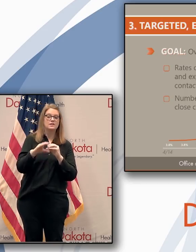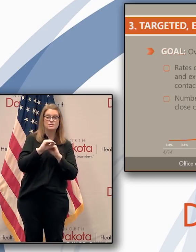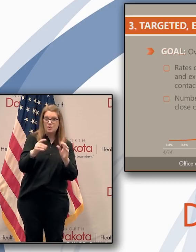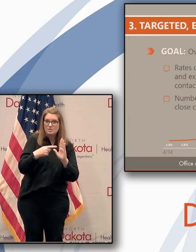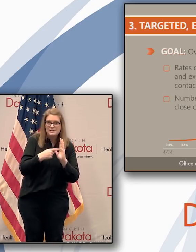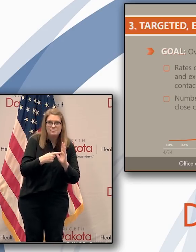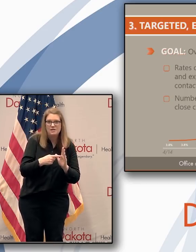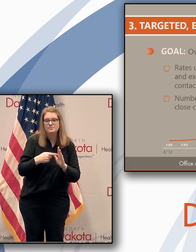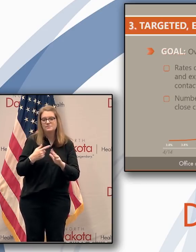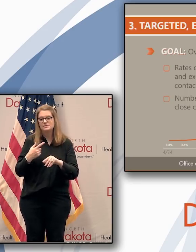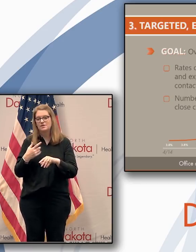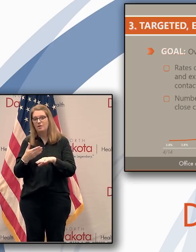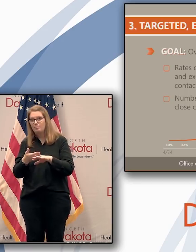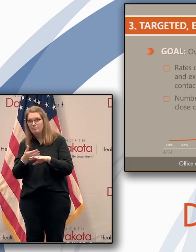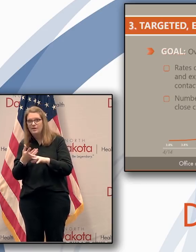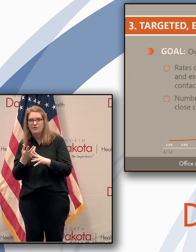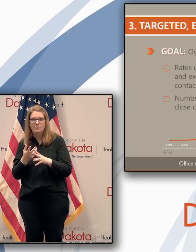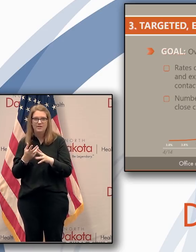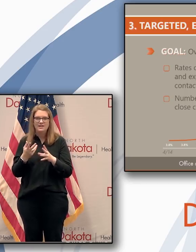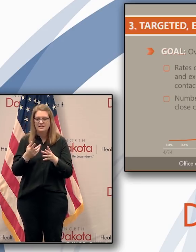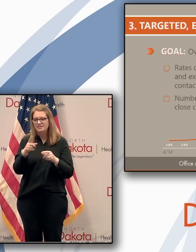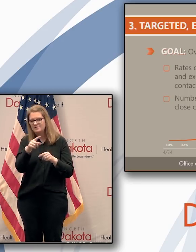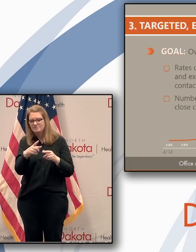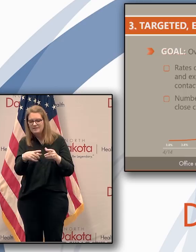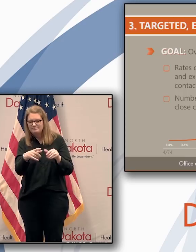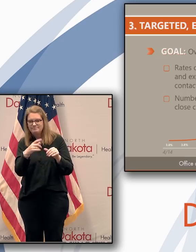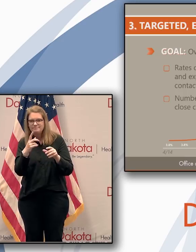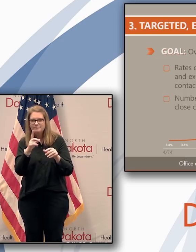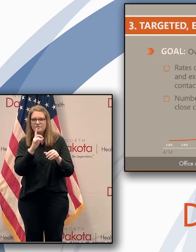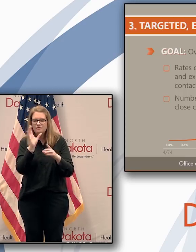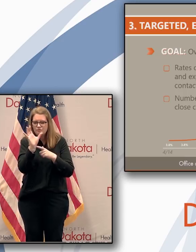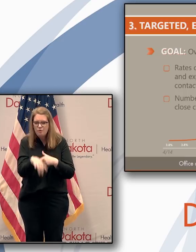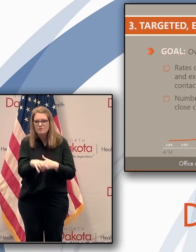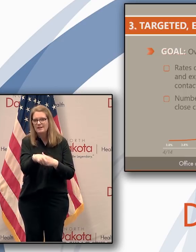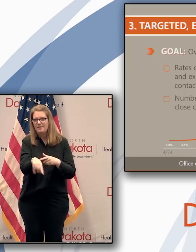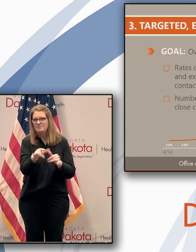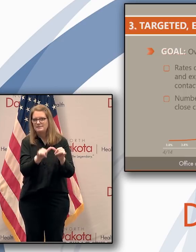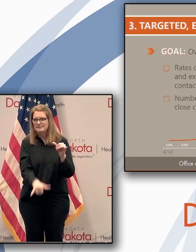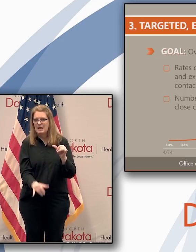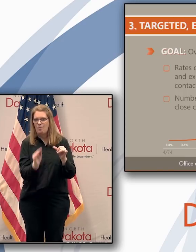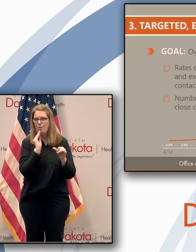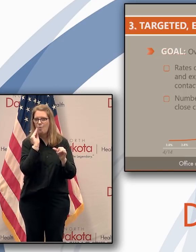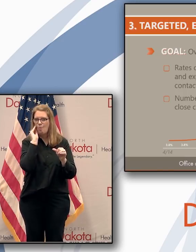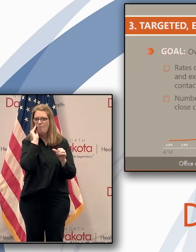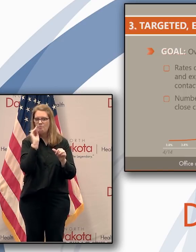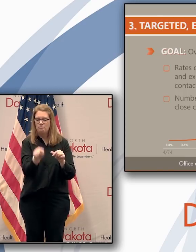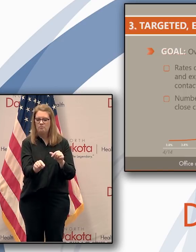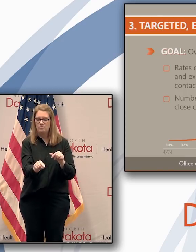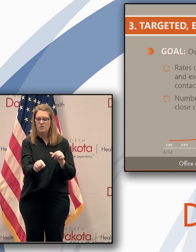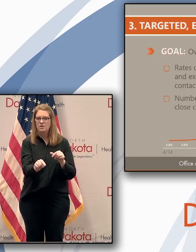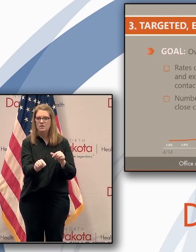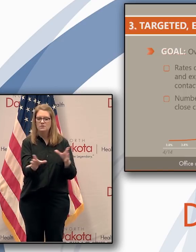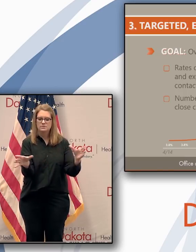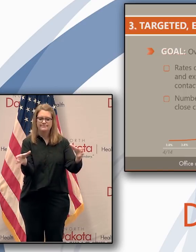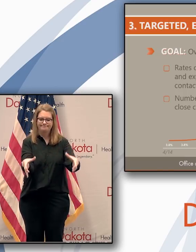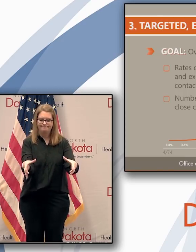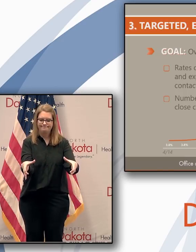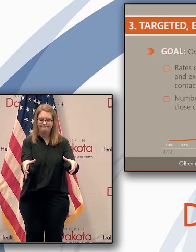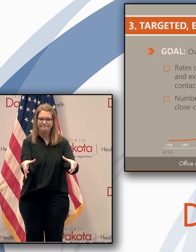And again, by quarantining those, then this is the way that we can have the state move towards